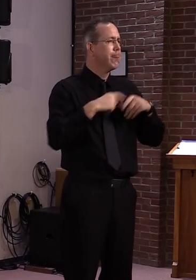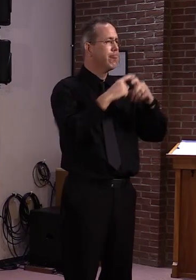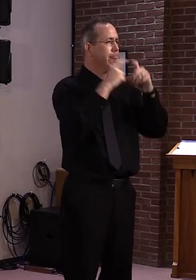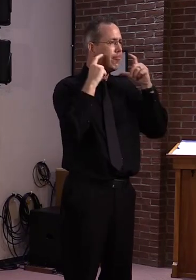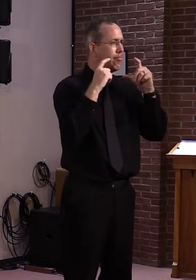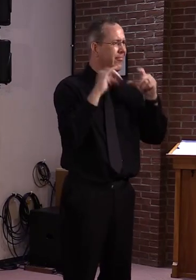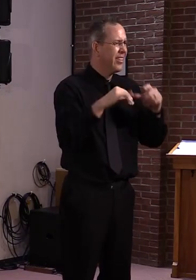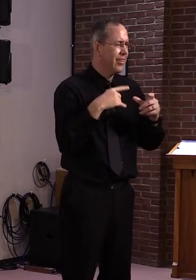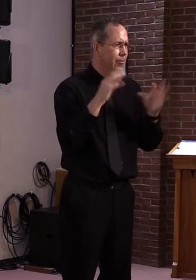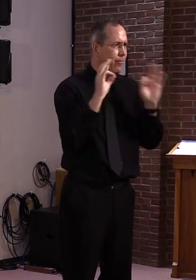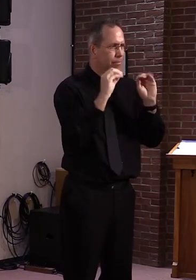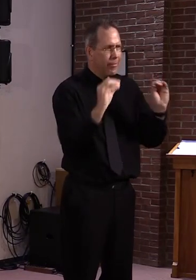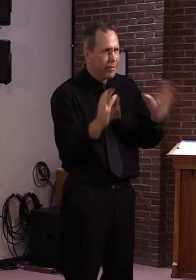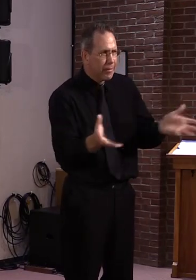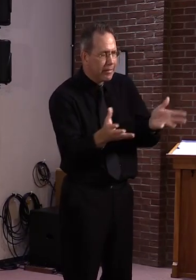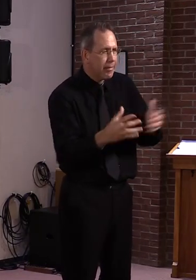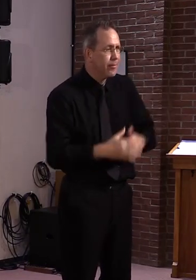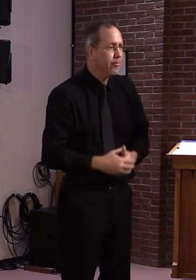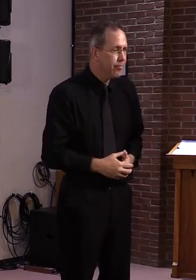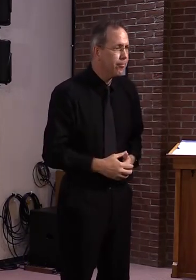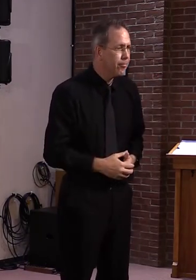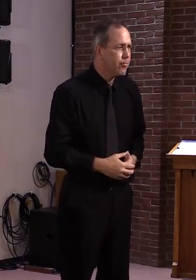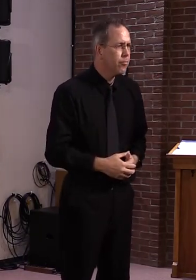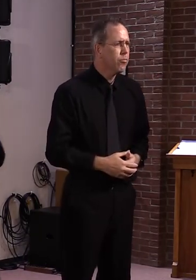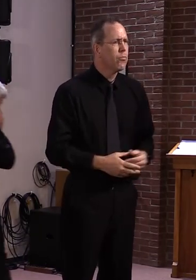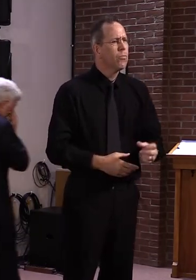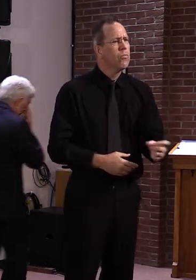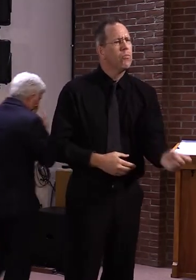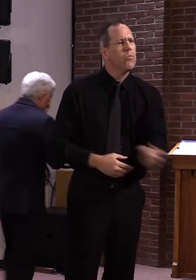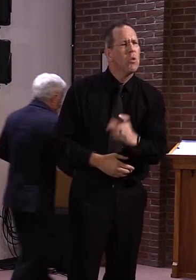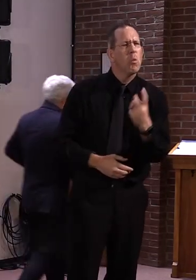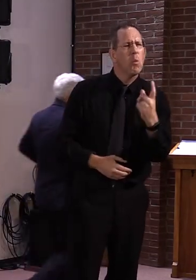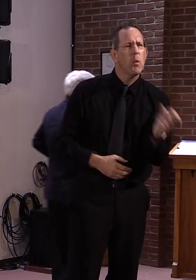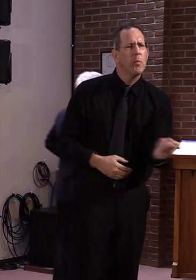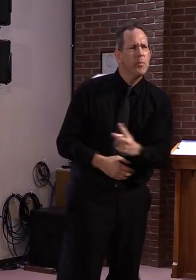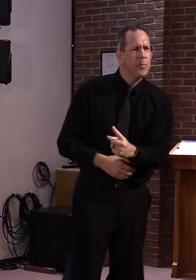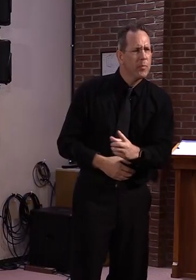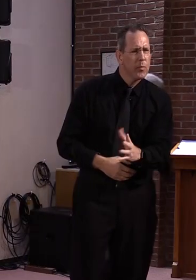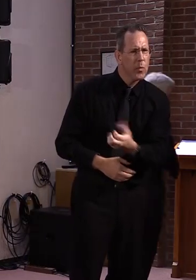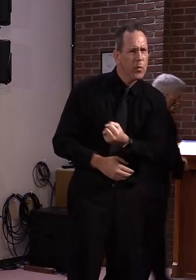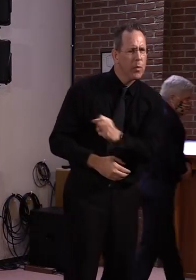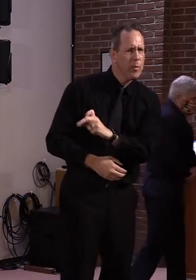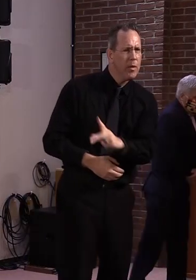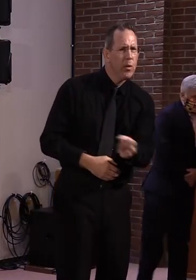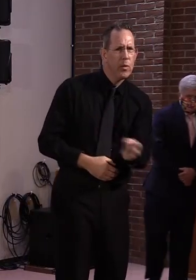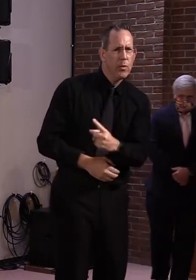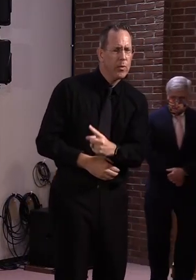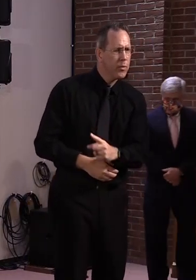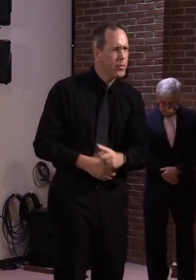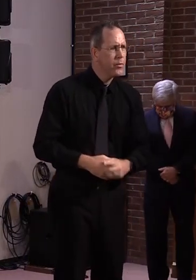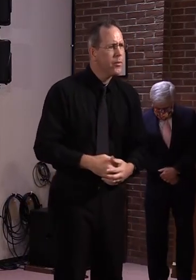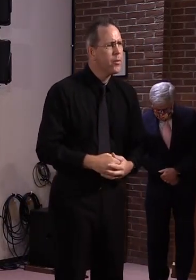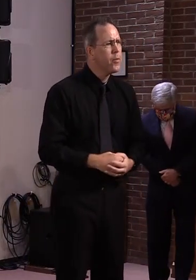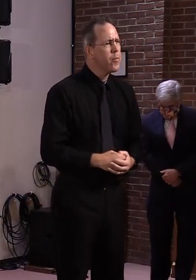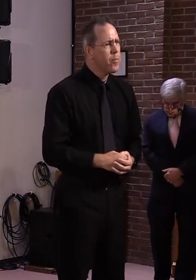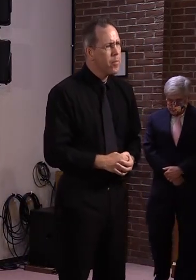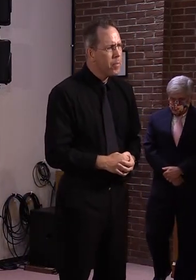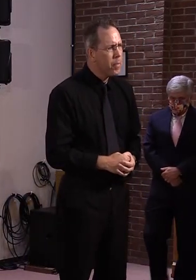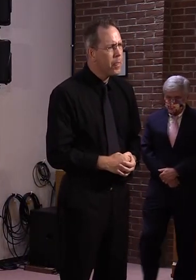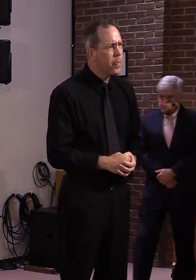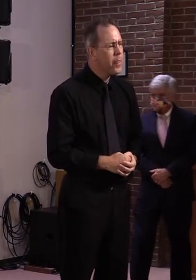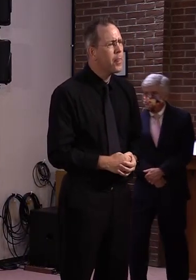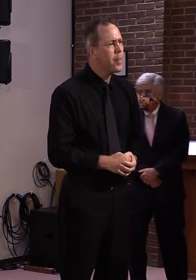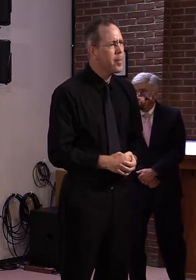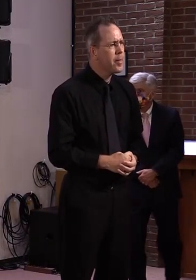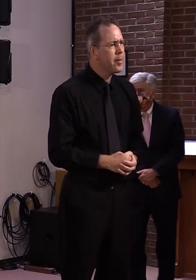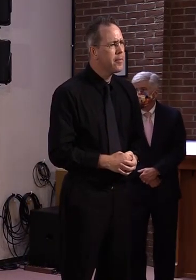All right. I have one more question, Governor Scott. Senator Leahy is speaking about now in the U.S. Senate about